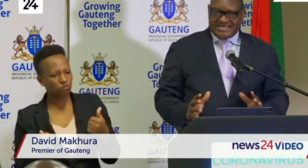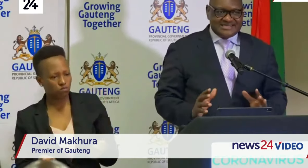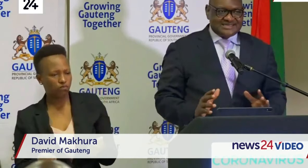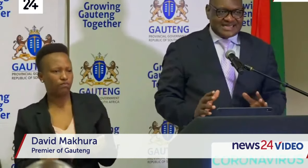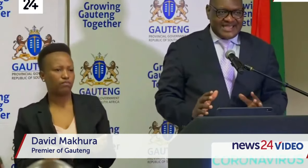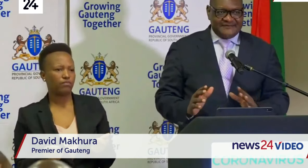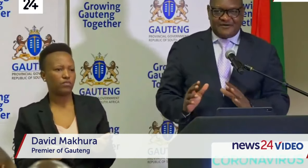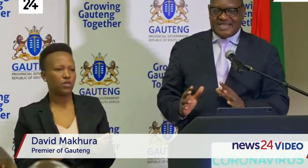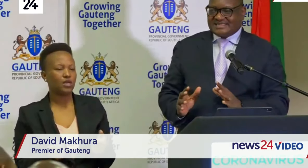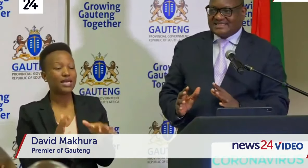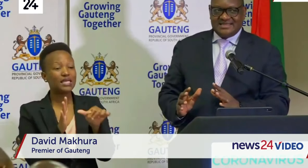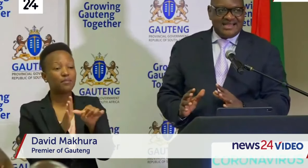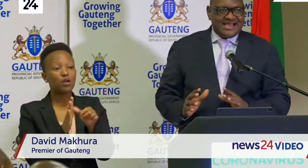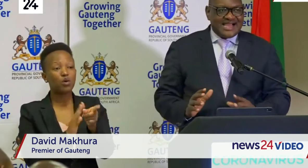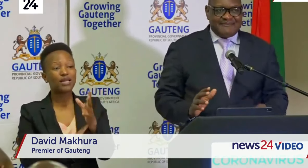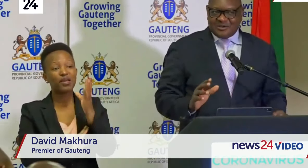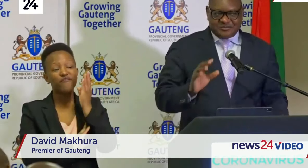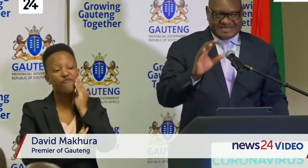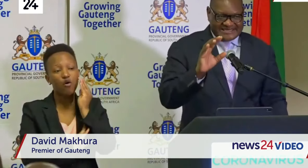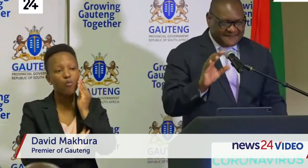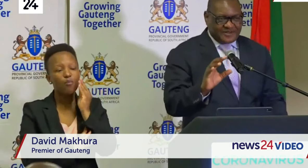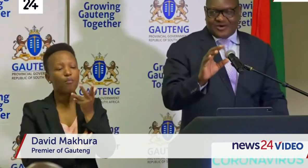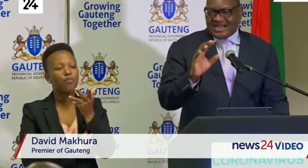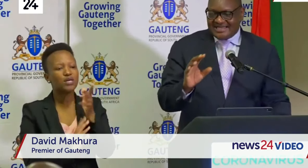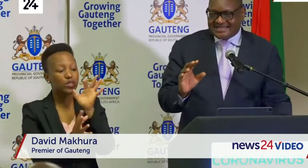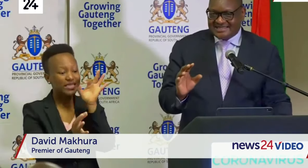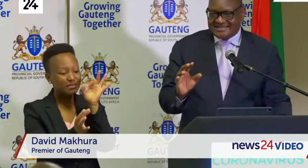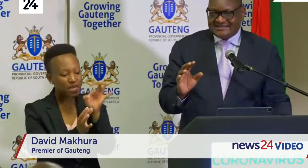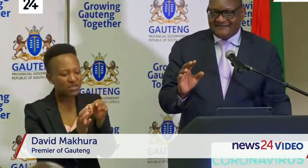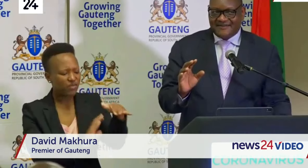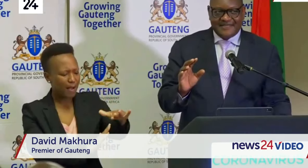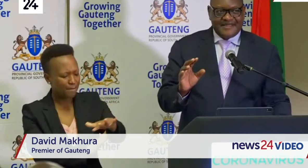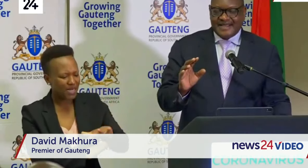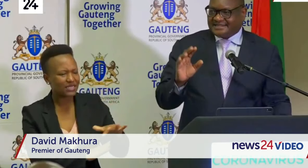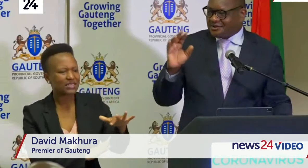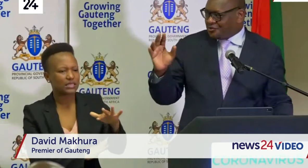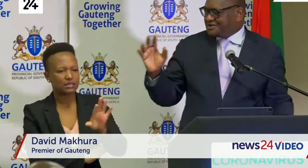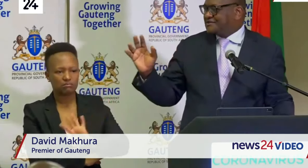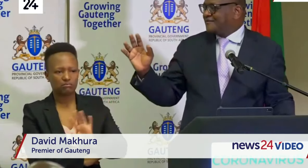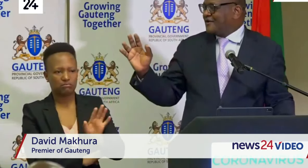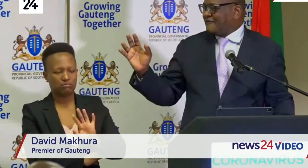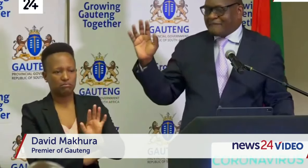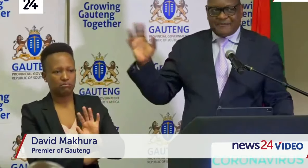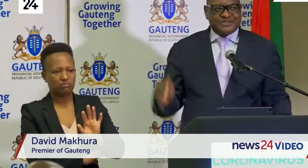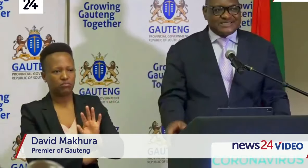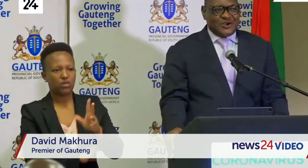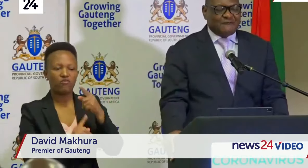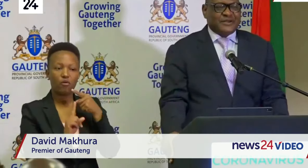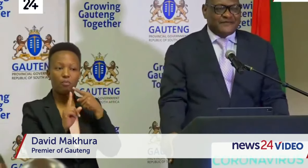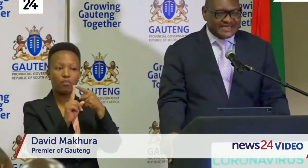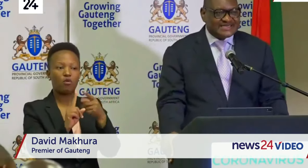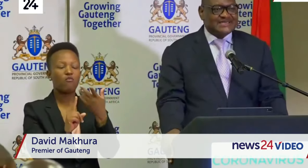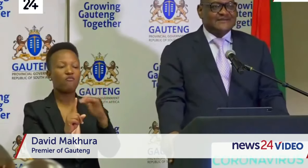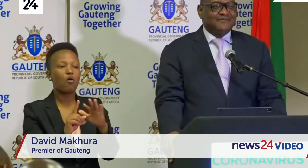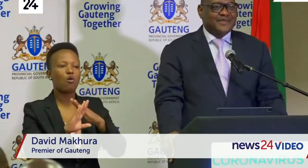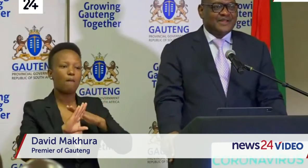important that the information about specific localities is used for purposes of